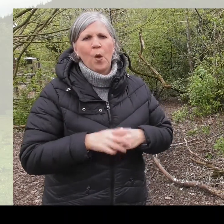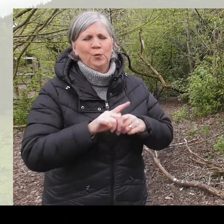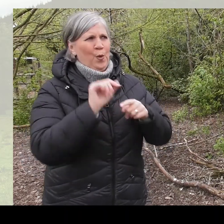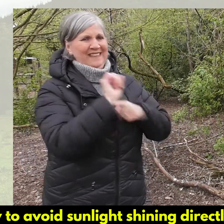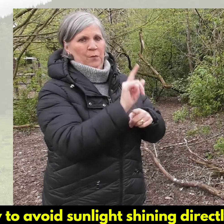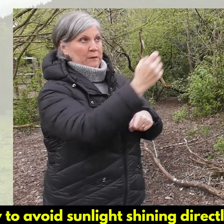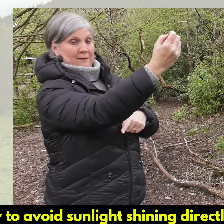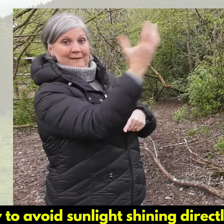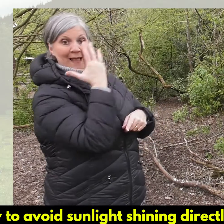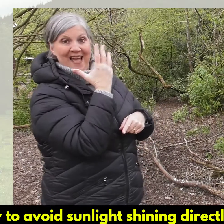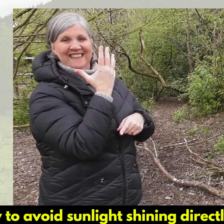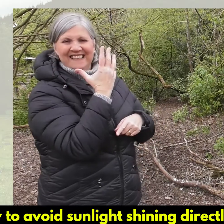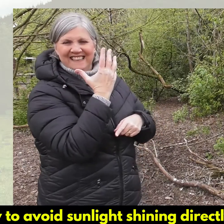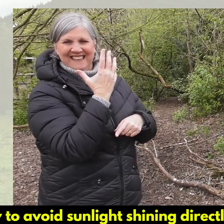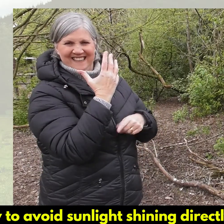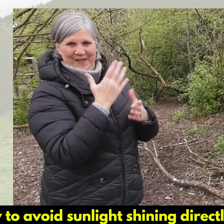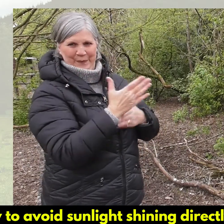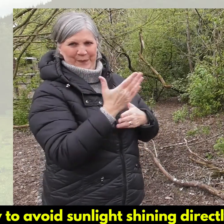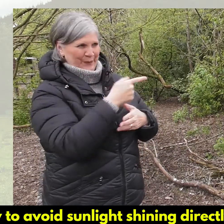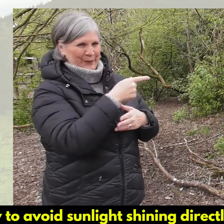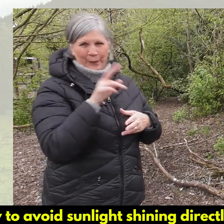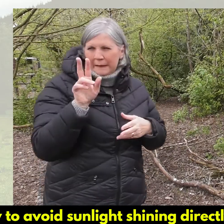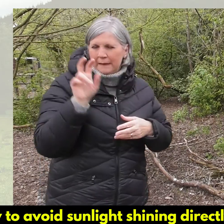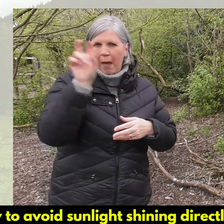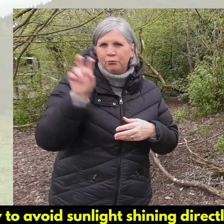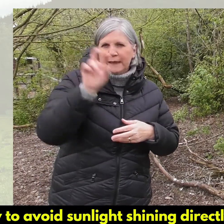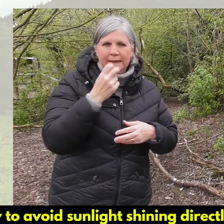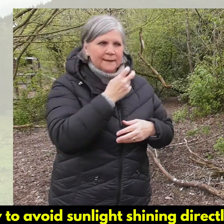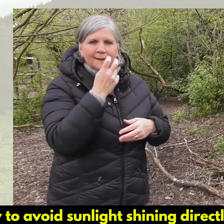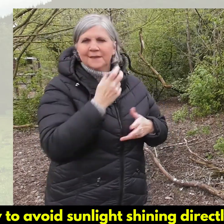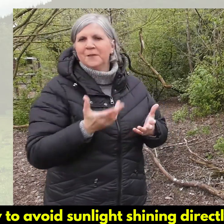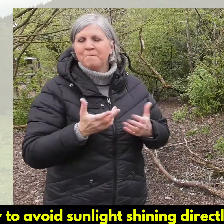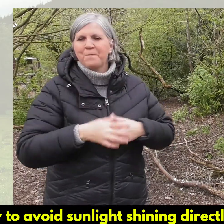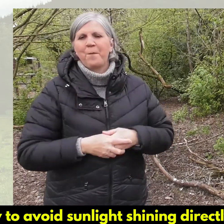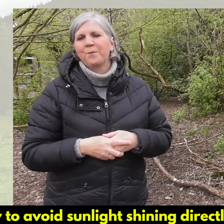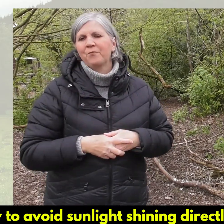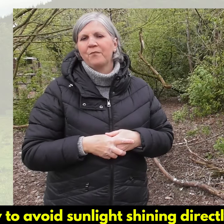Try to avoid sunlight shining directly on your face, as it makes it harder to lip read.